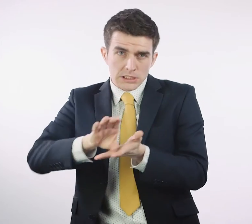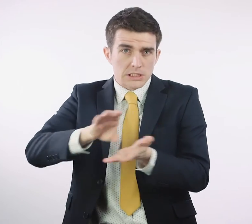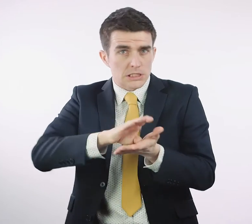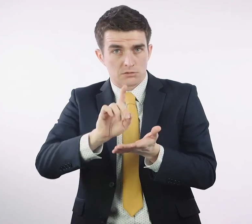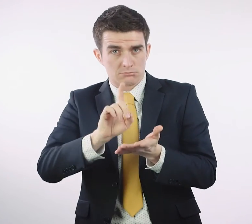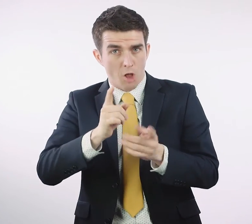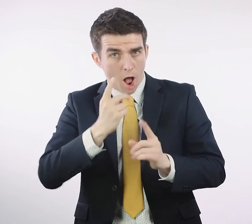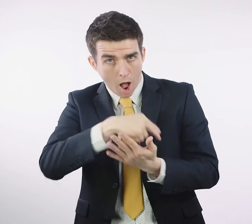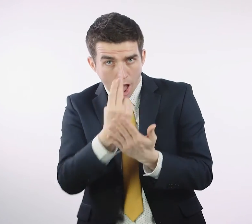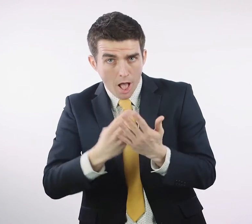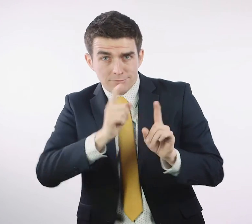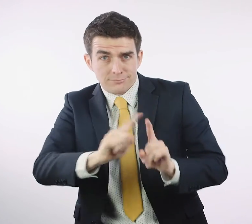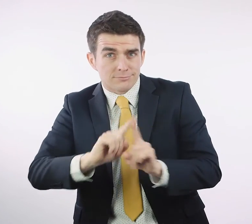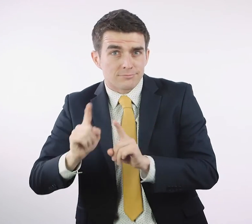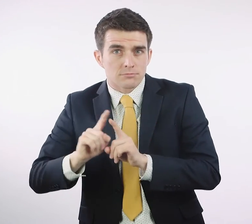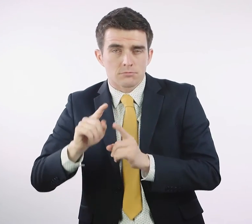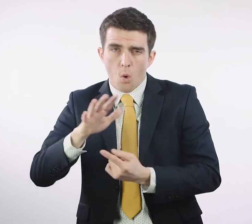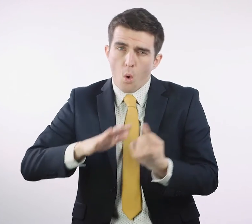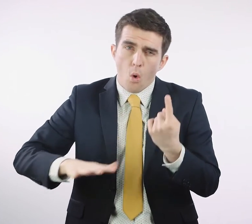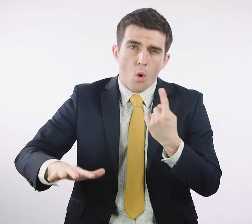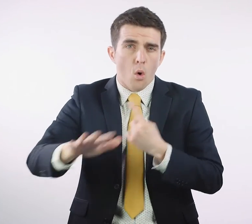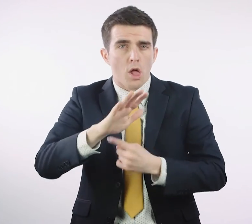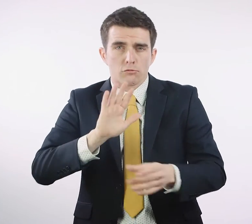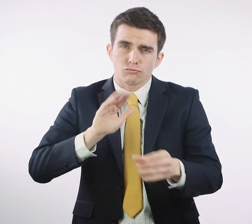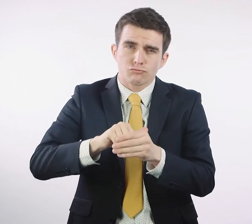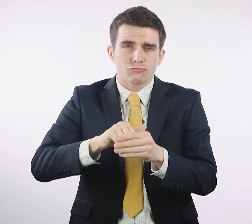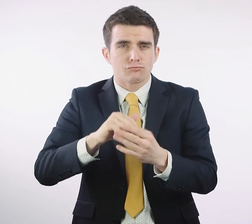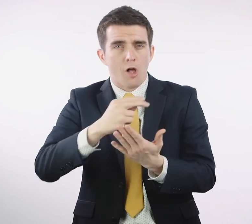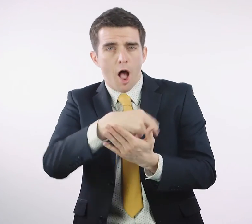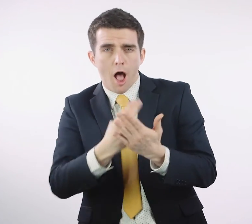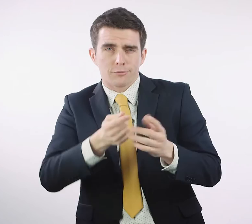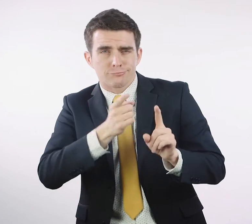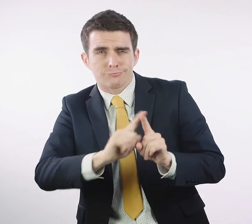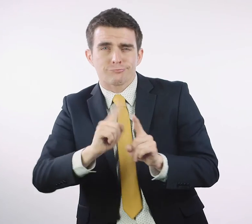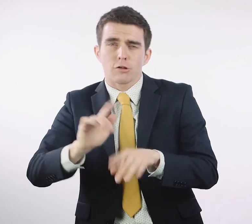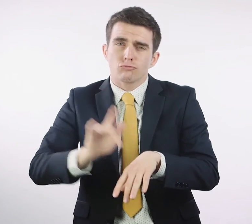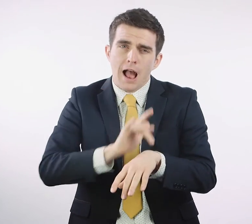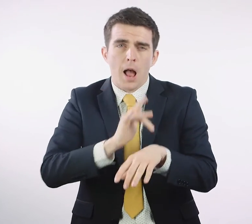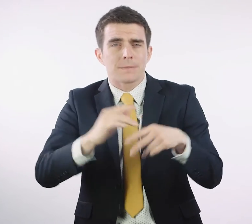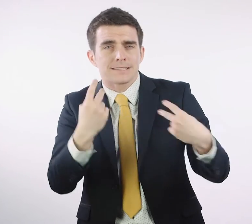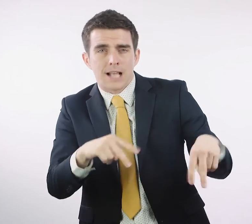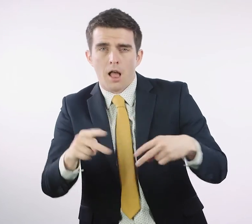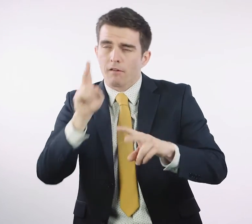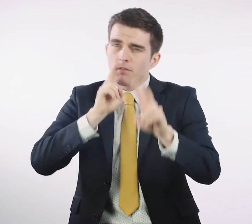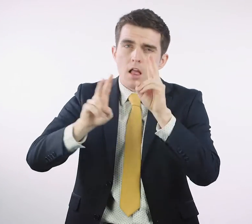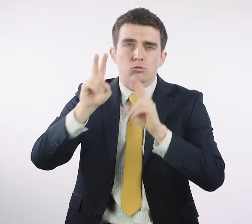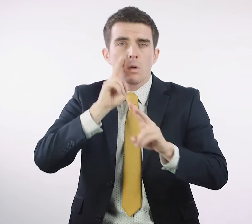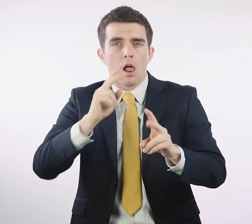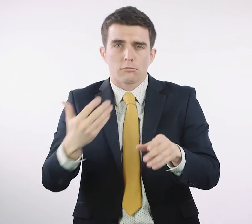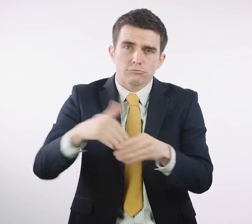the full range of the arts, including drama and dance, visual arts, participatory arts, literary arts and